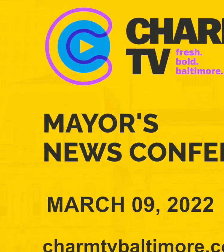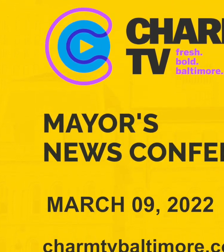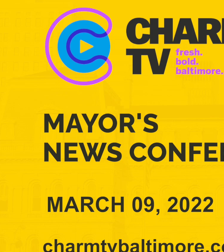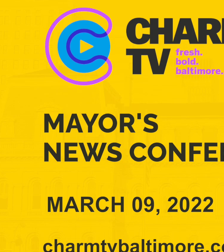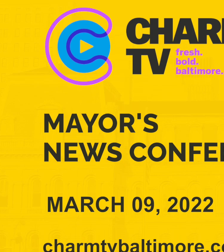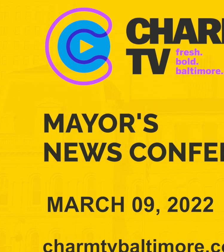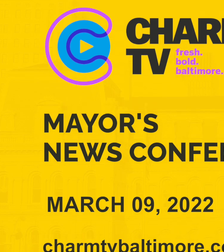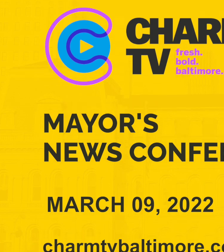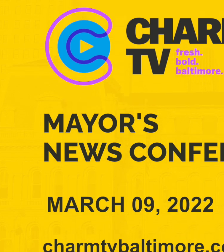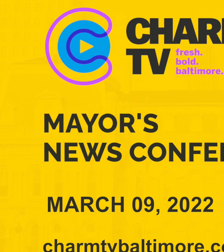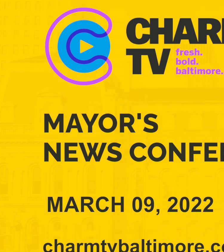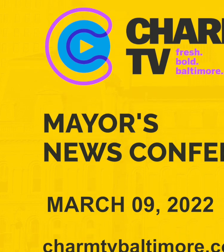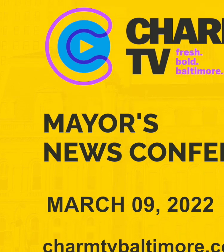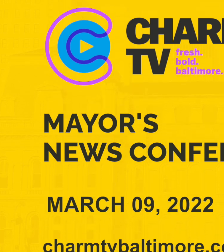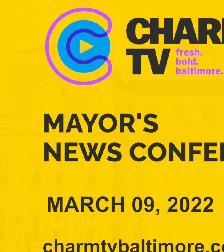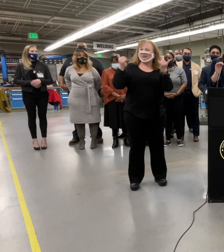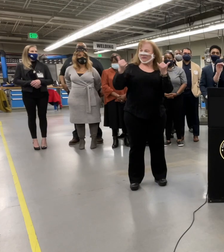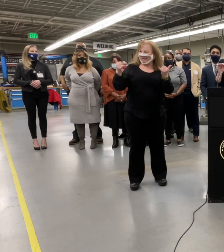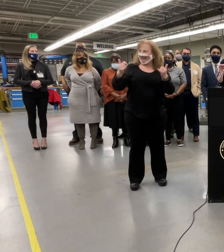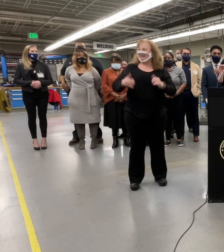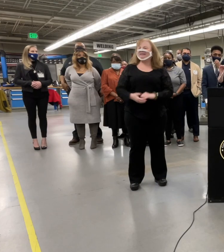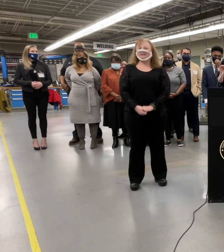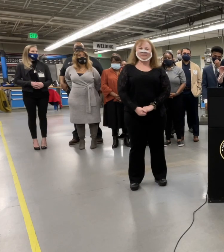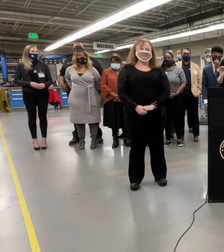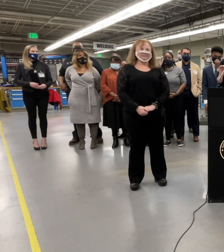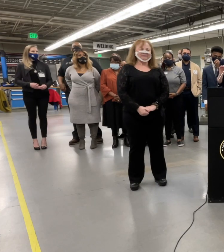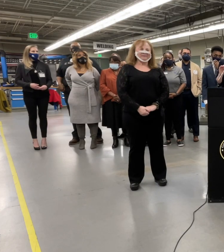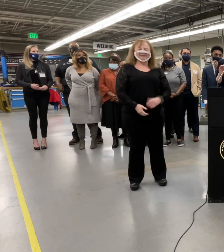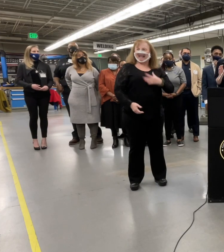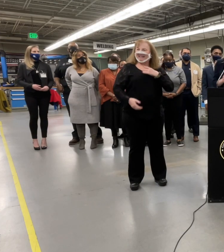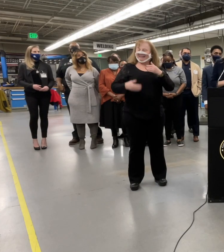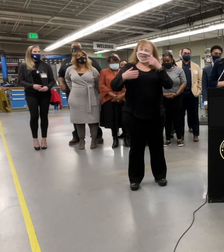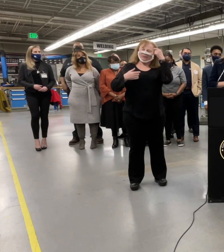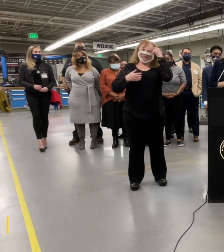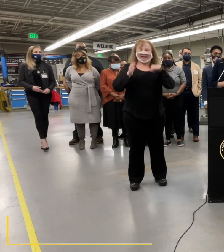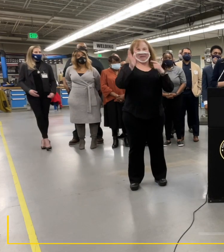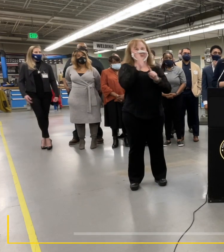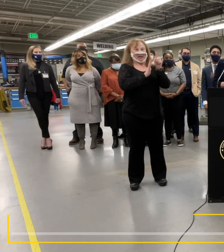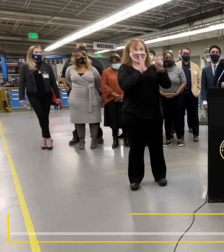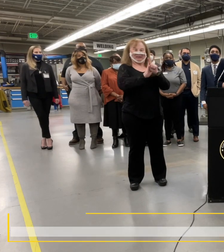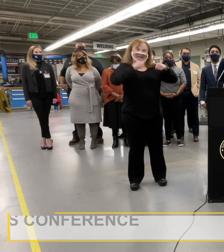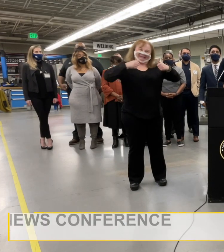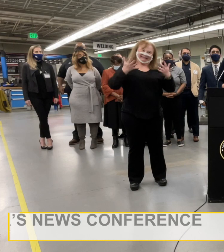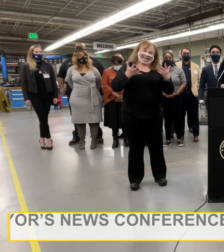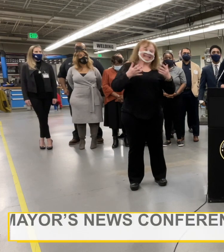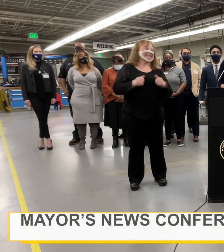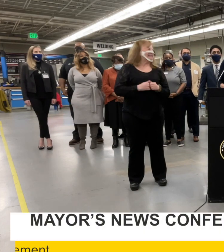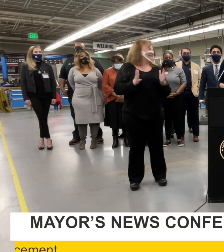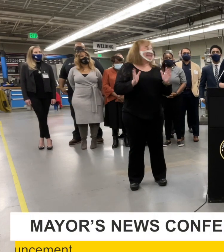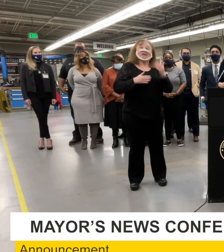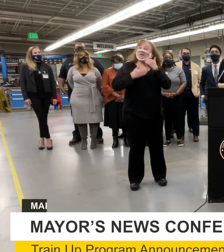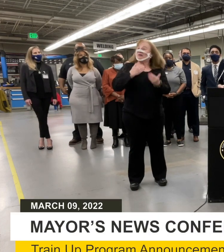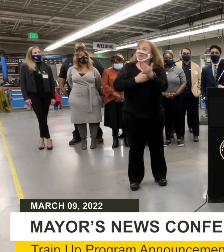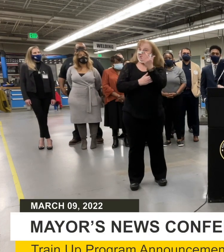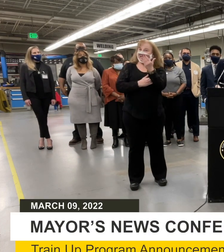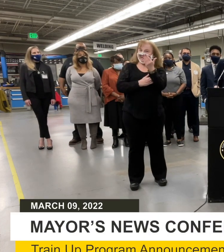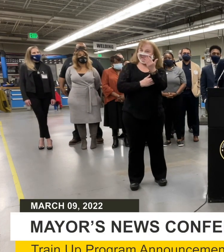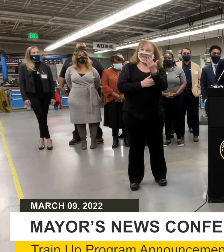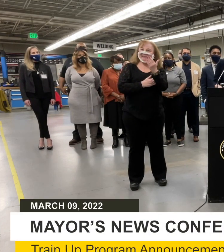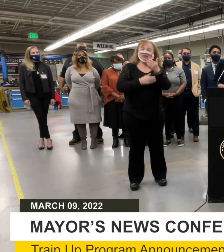I appreciate you all being here today. I like to think I'm taller than I actually am. So good morning.